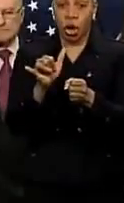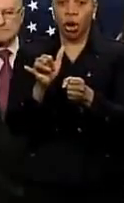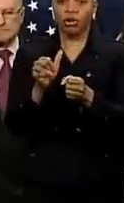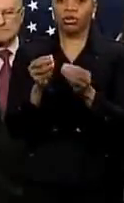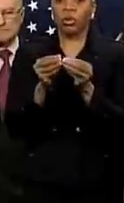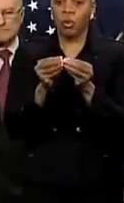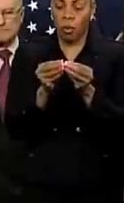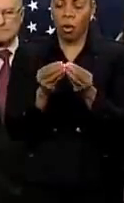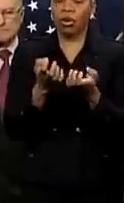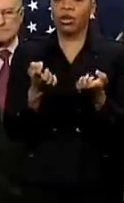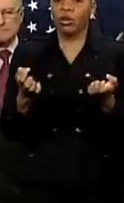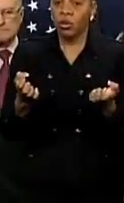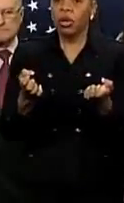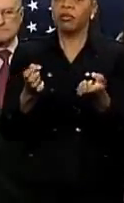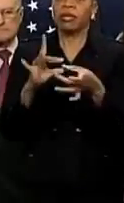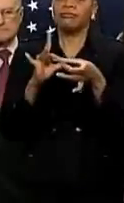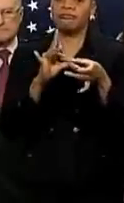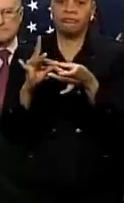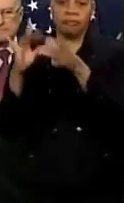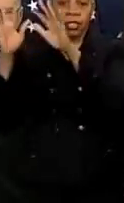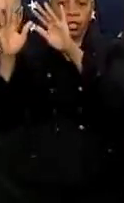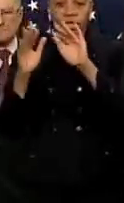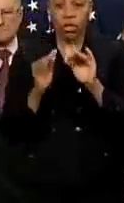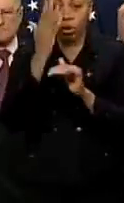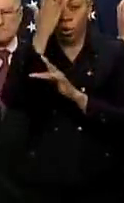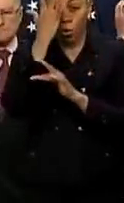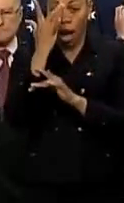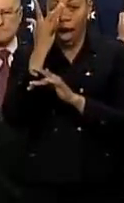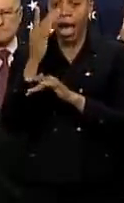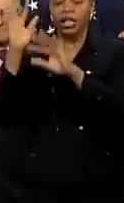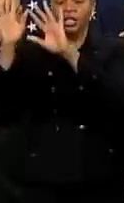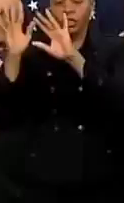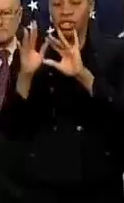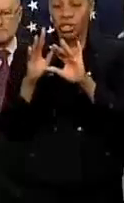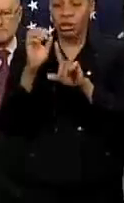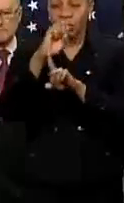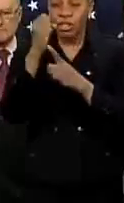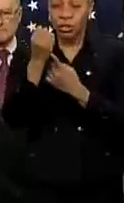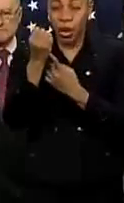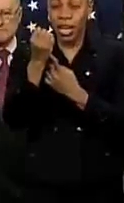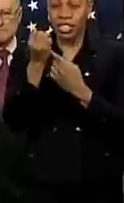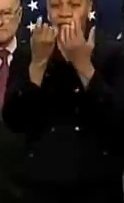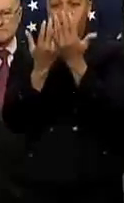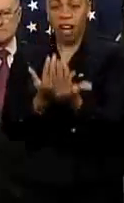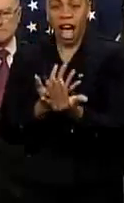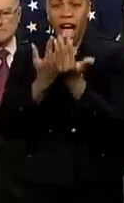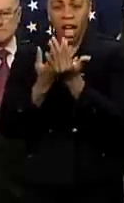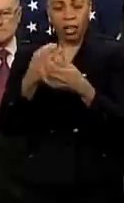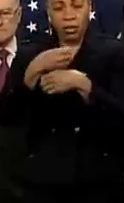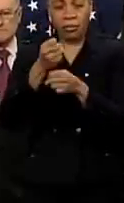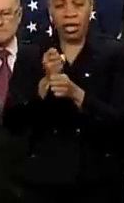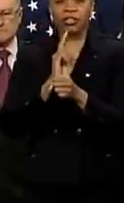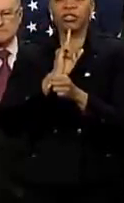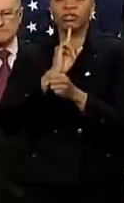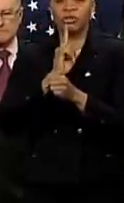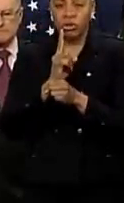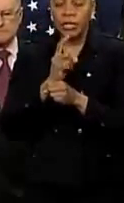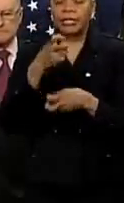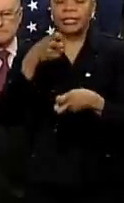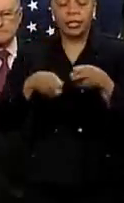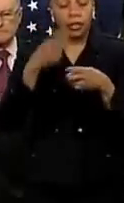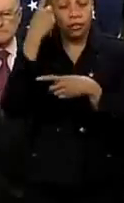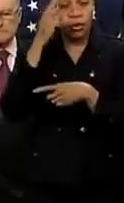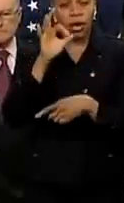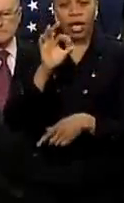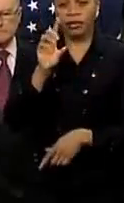other special equipment on board. And because snow conditions can make fighting fires even more difficult, the FDNY has